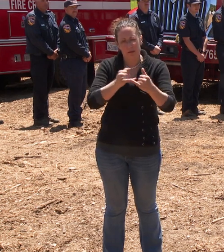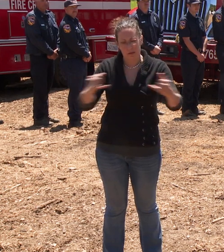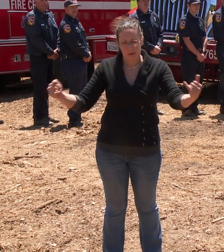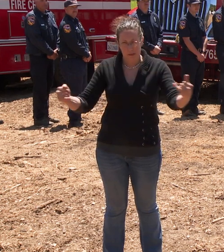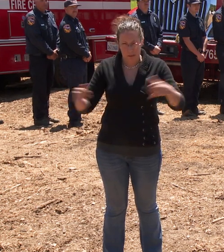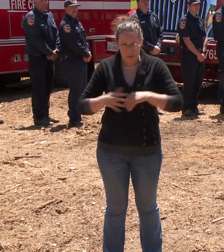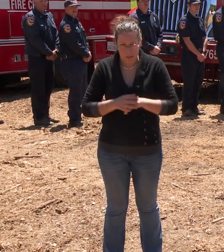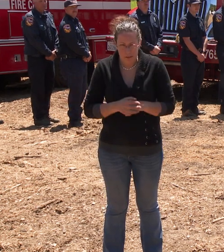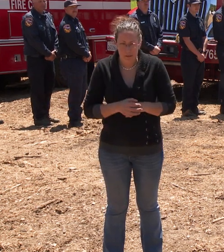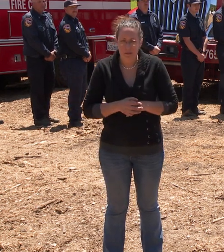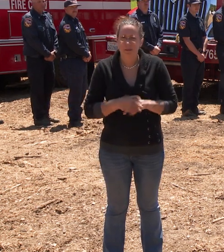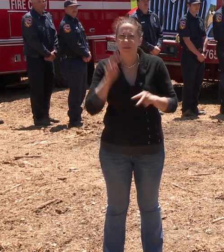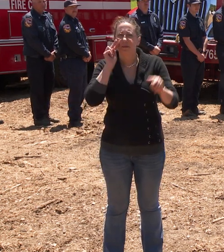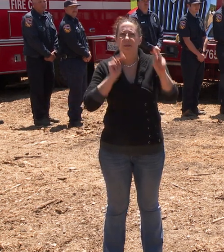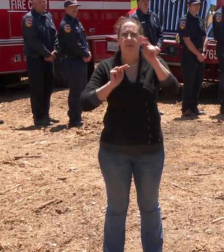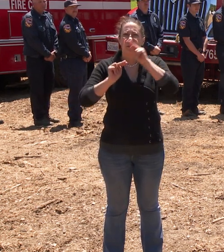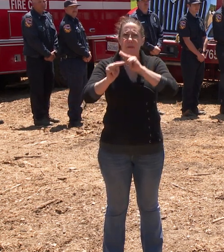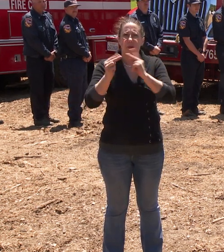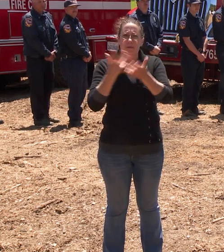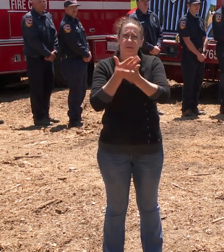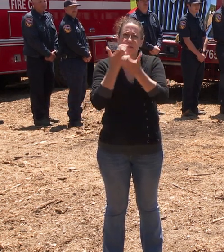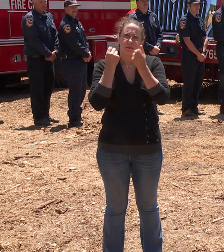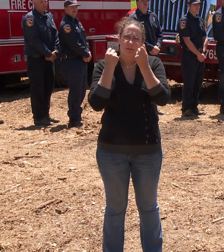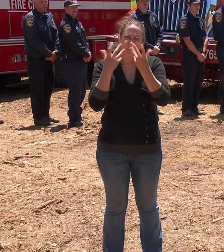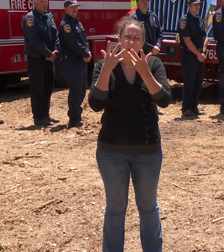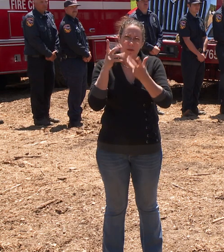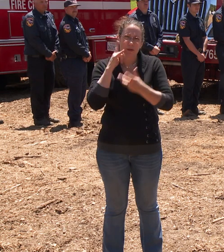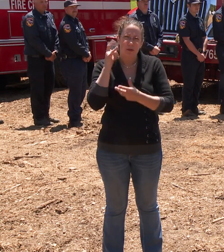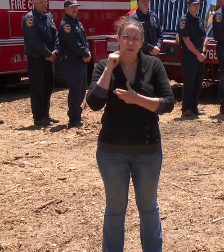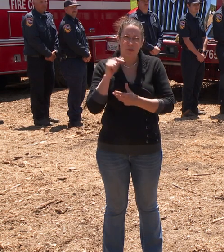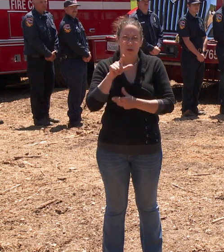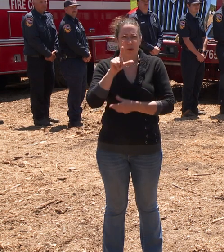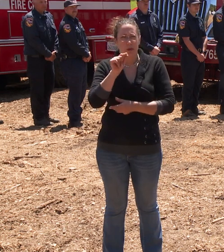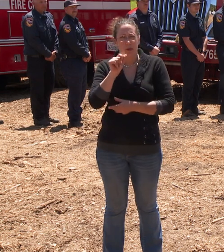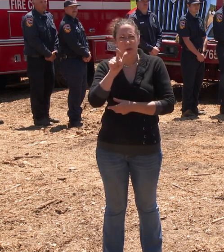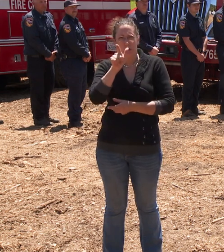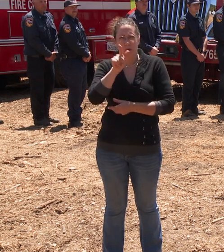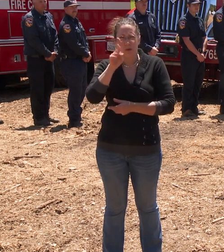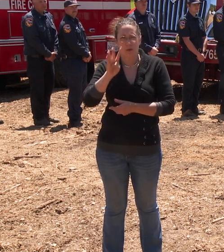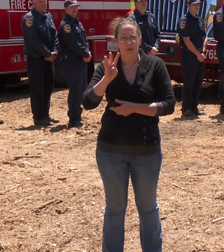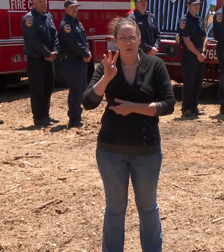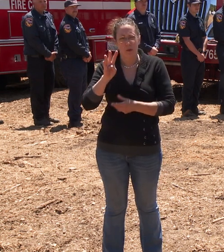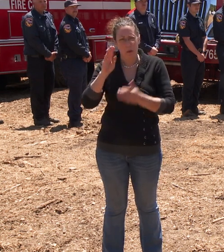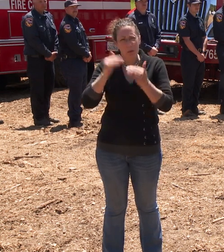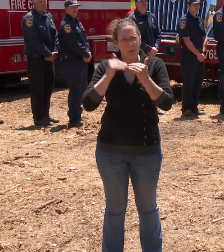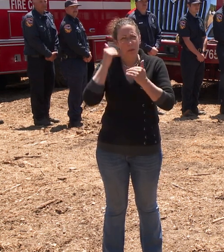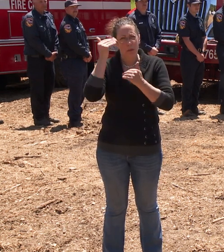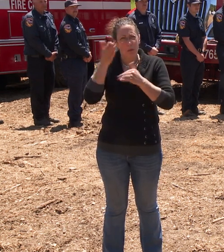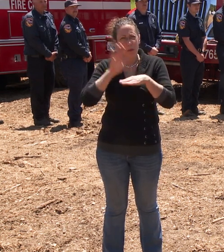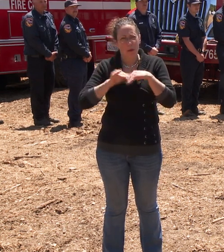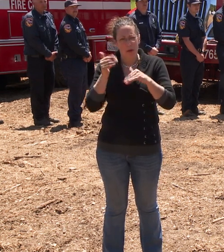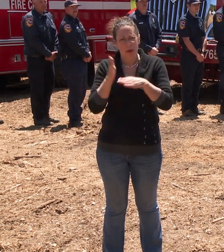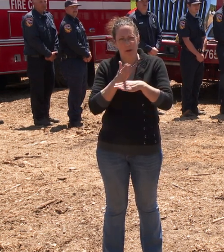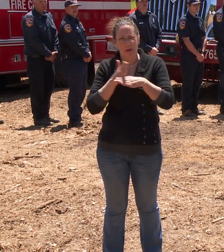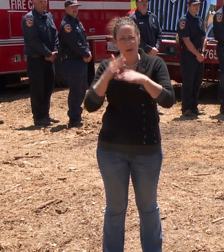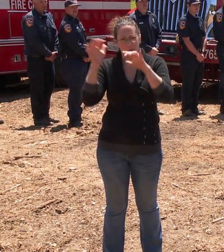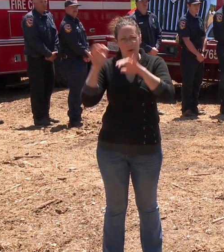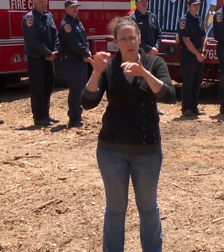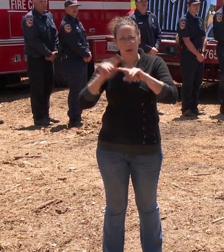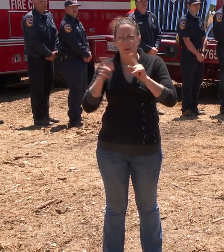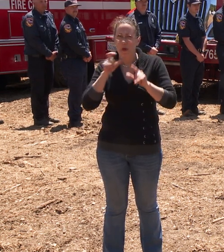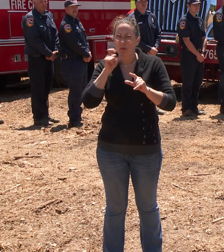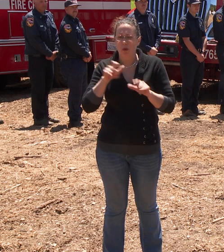As we look ahead, for much of California, 2024 has been another above average precipitation year, but we won't get complacent.